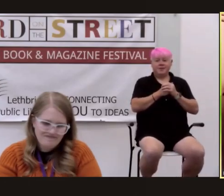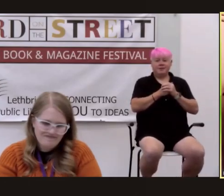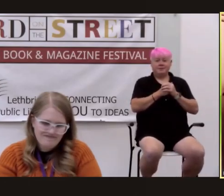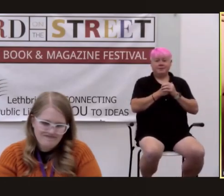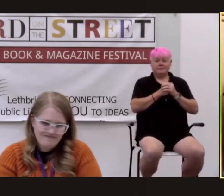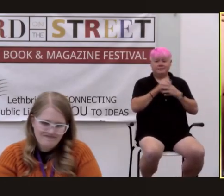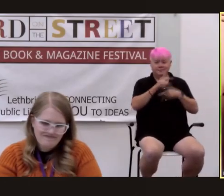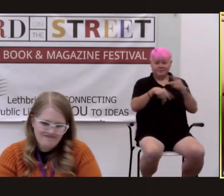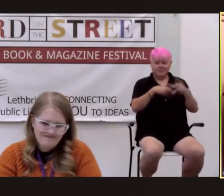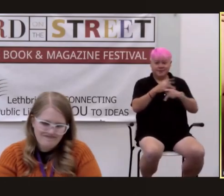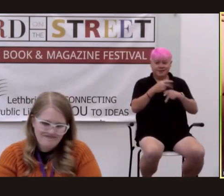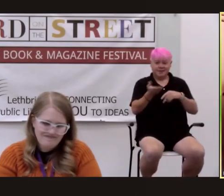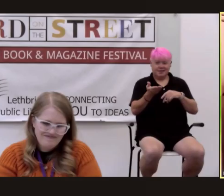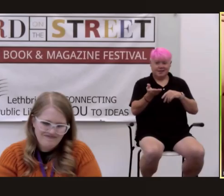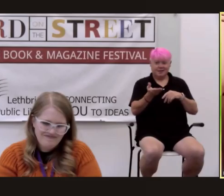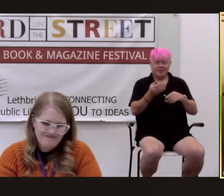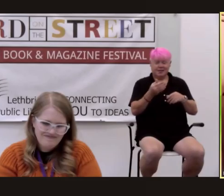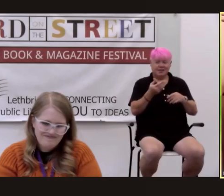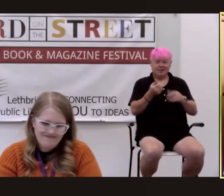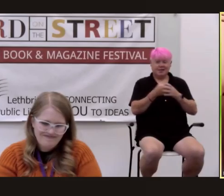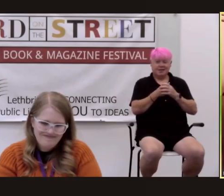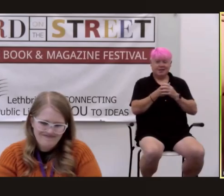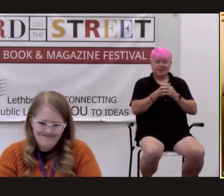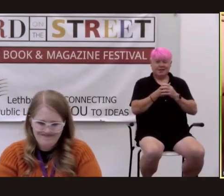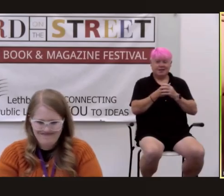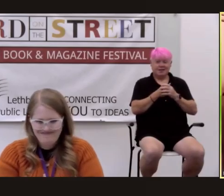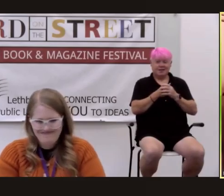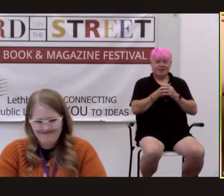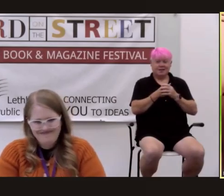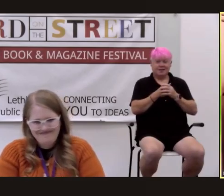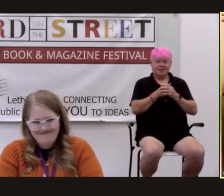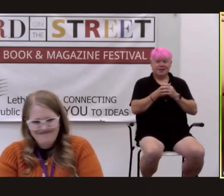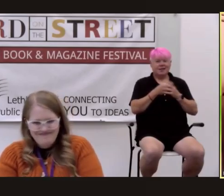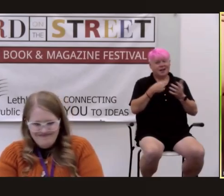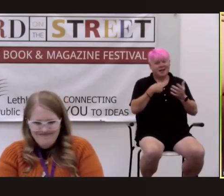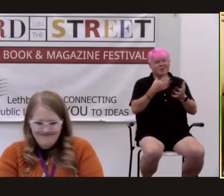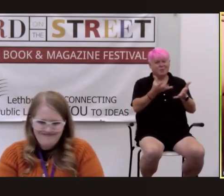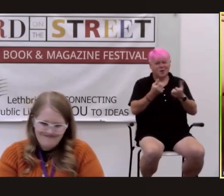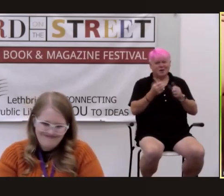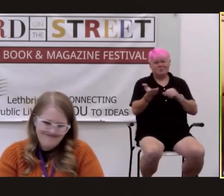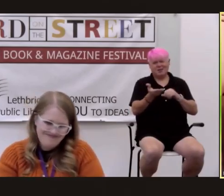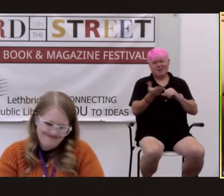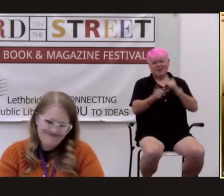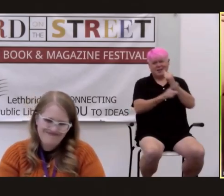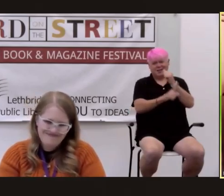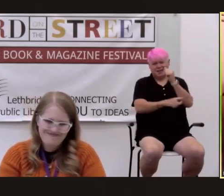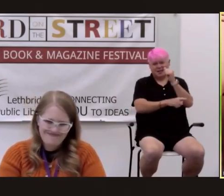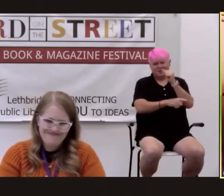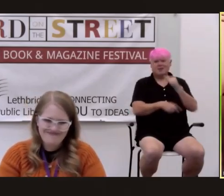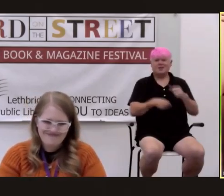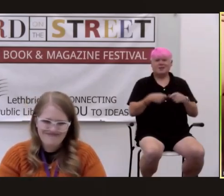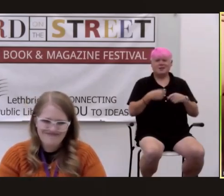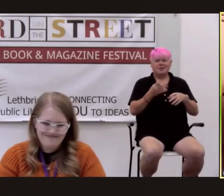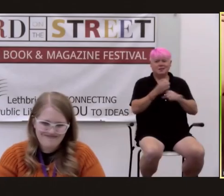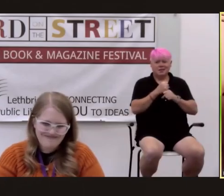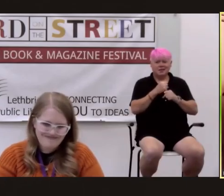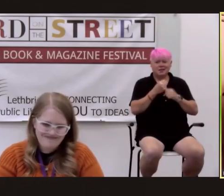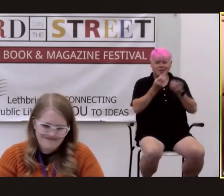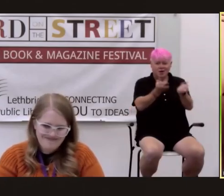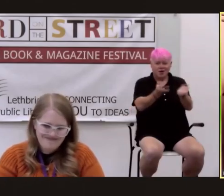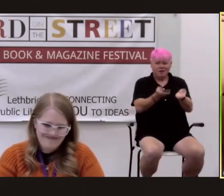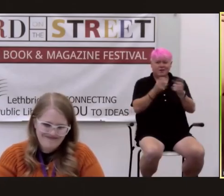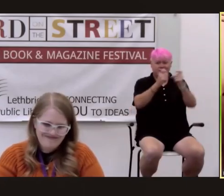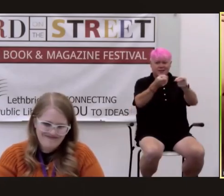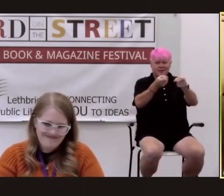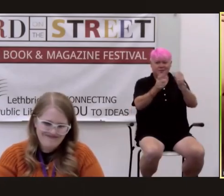when i was last there so i really am kind of bummed because you know you accept you get offered gigs from coast to coast and